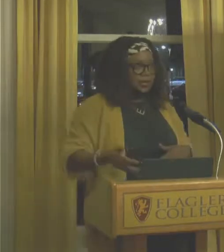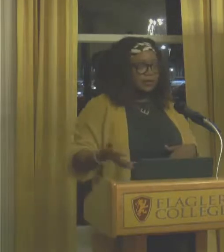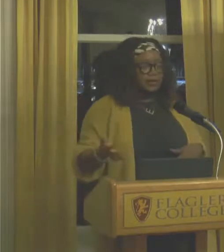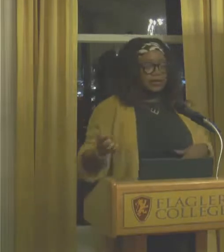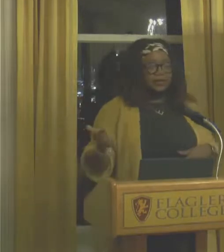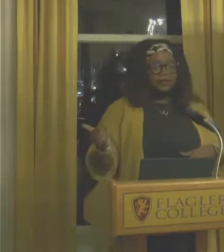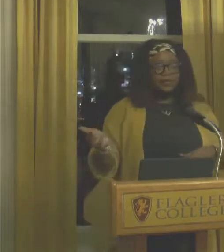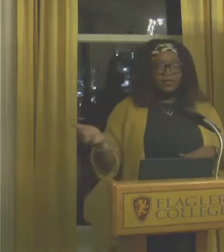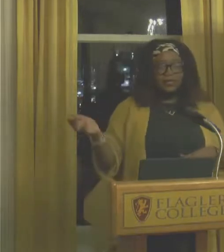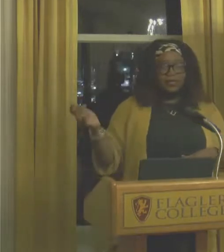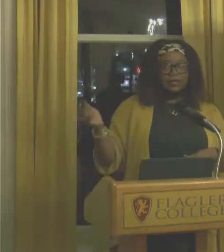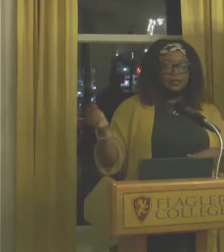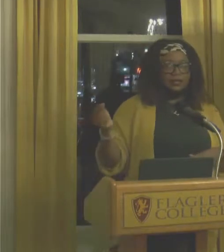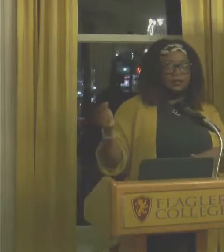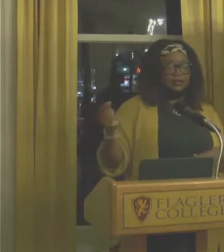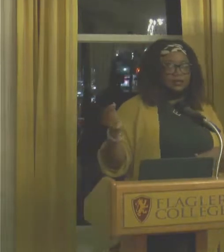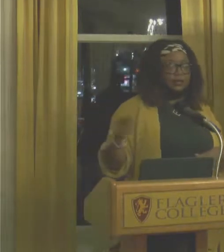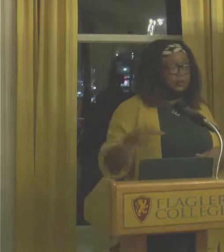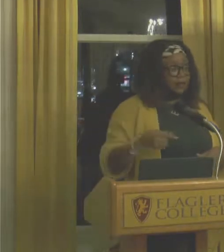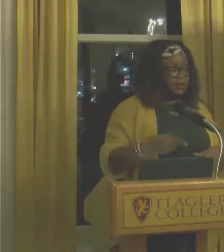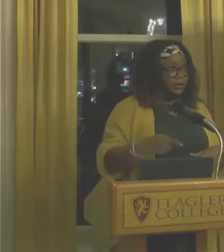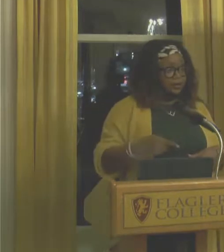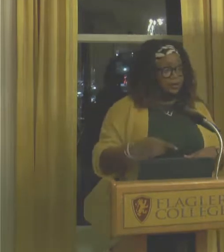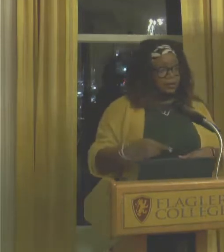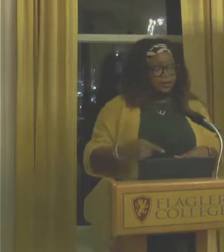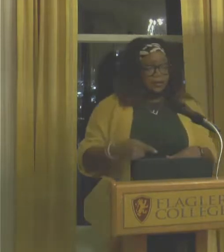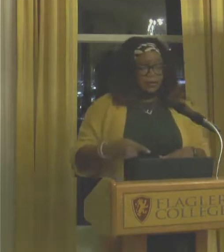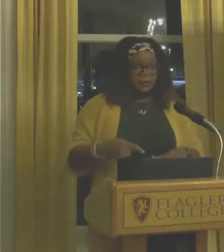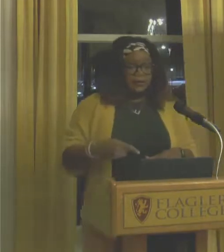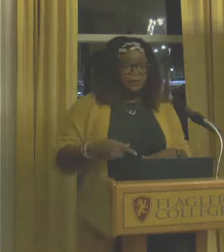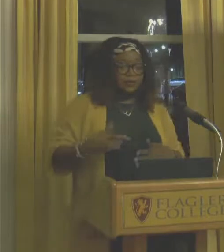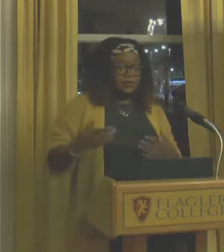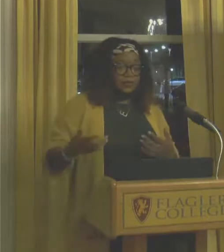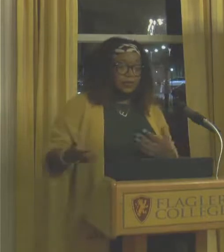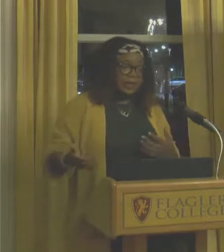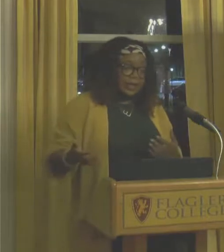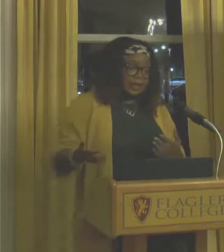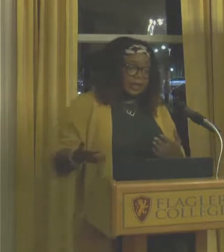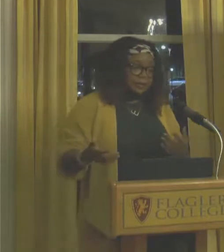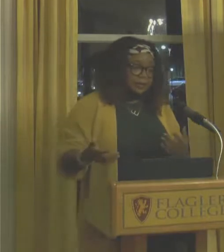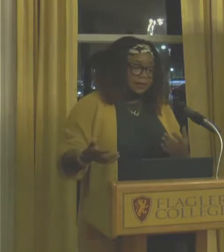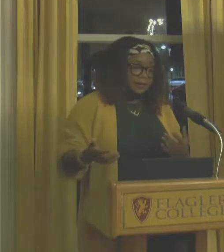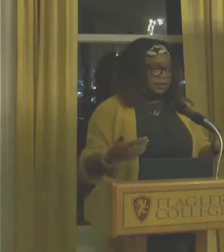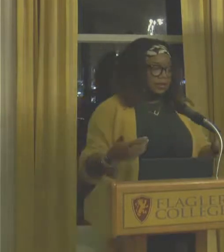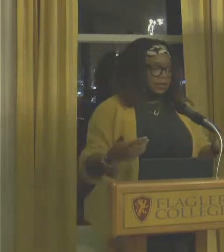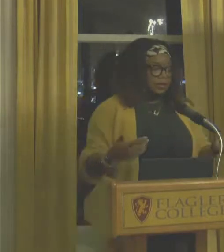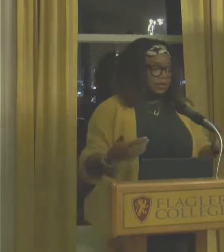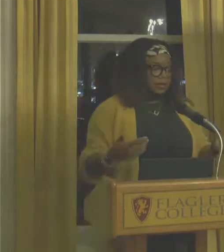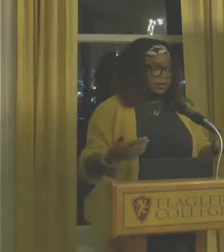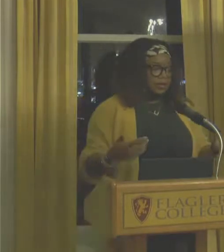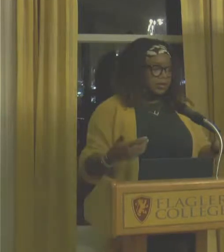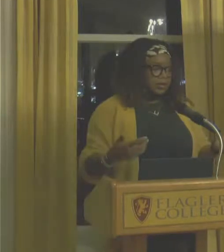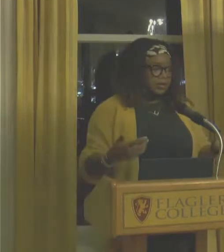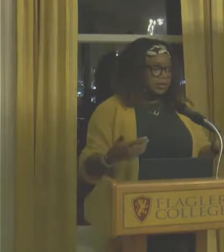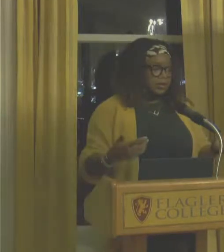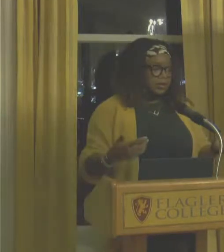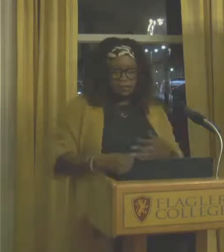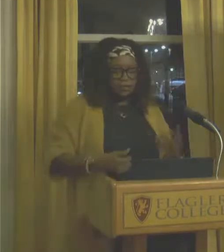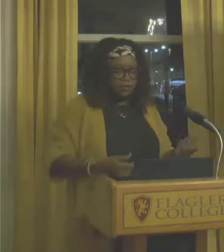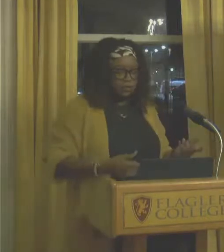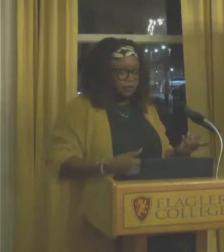So back when I was in undergrad, um, I went to a play by an organization of black women